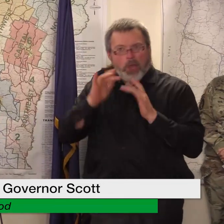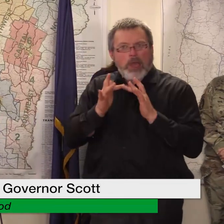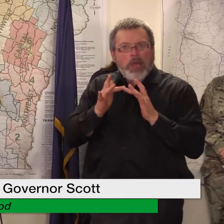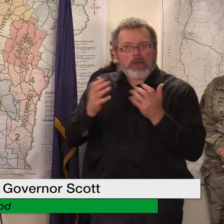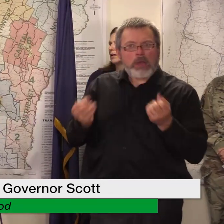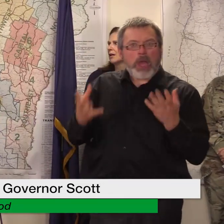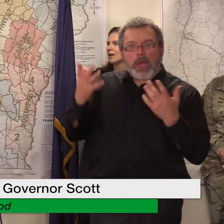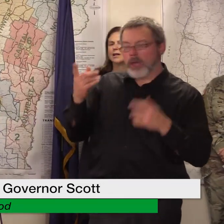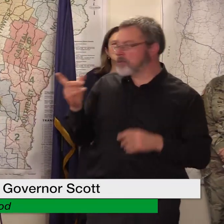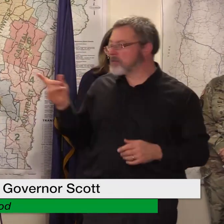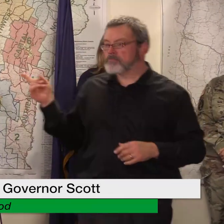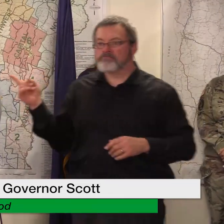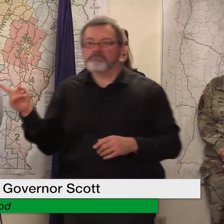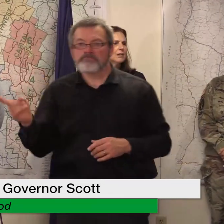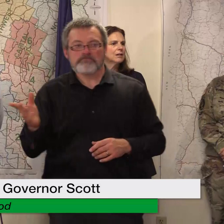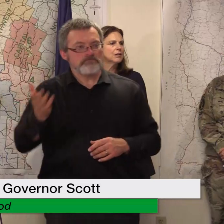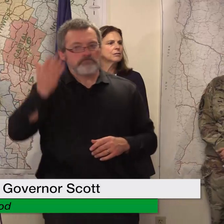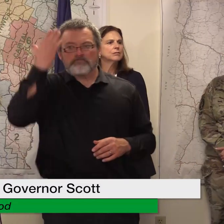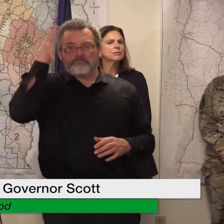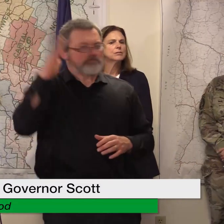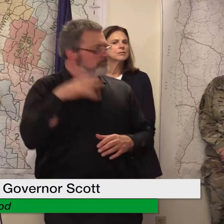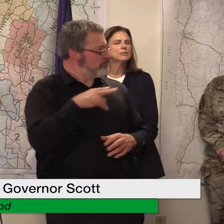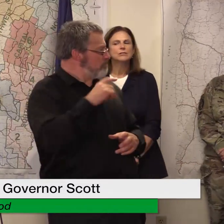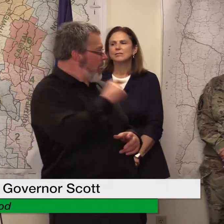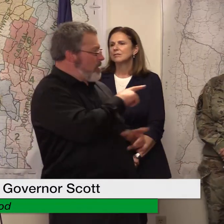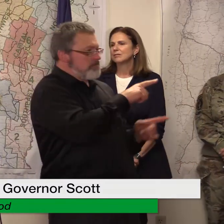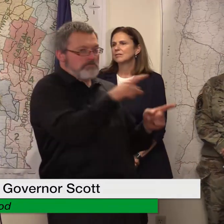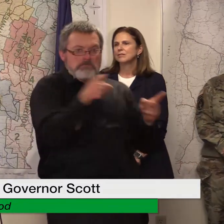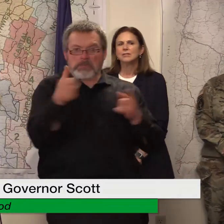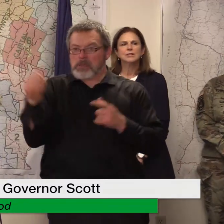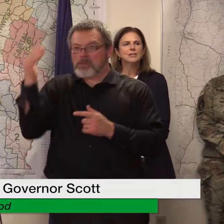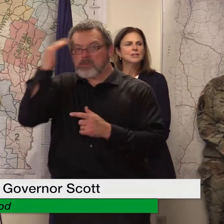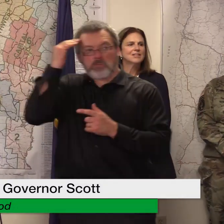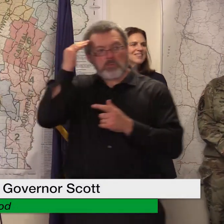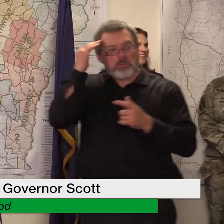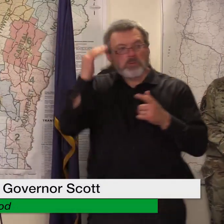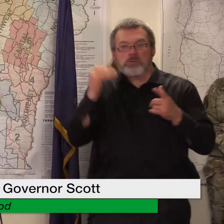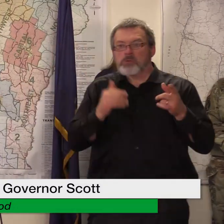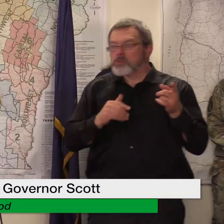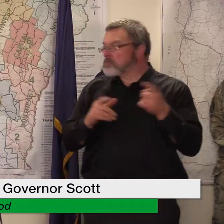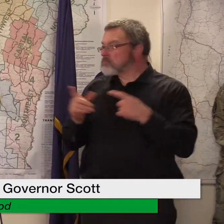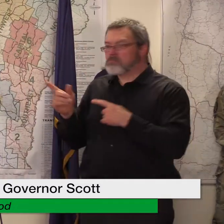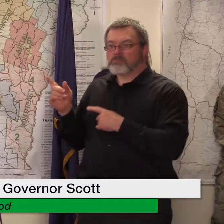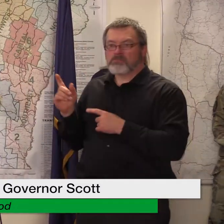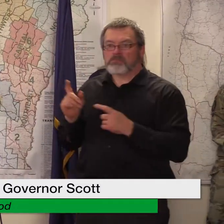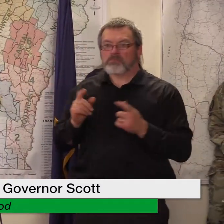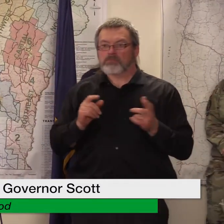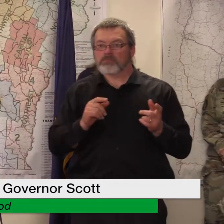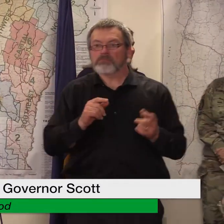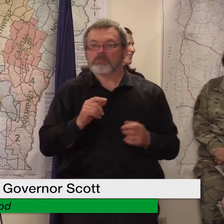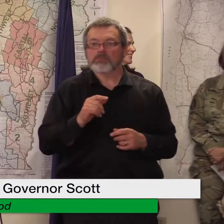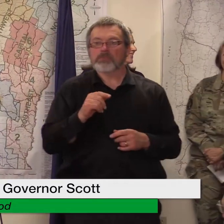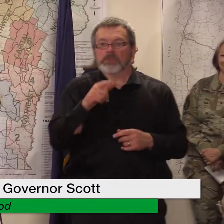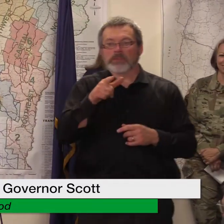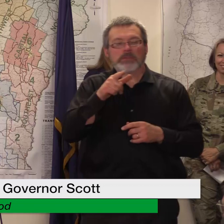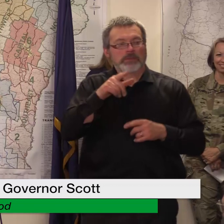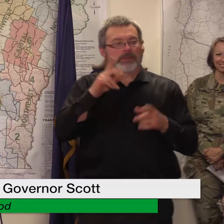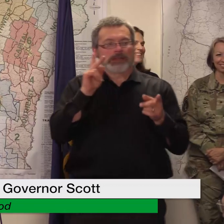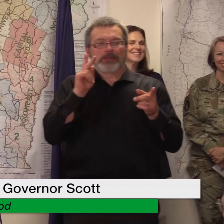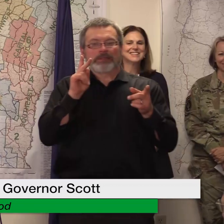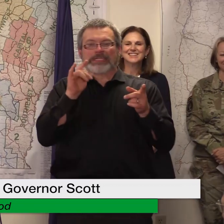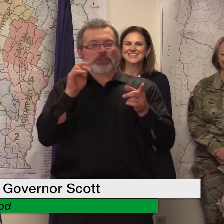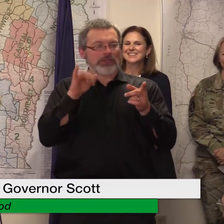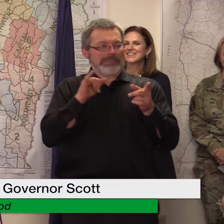commissioner tierney commissioner tierney are you on the line and did you hear the question